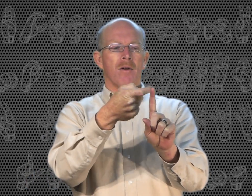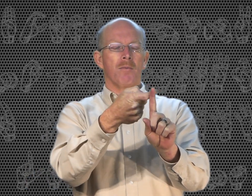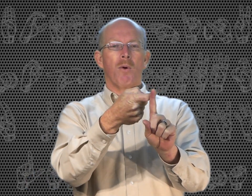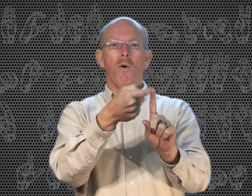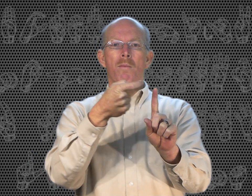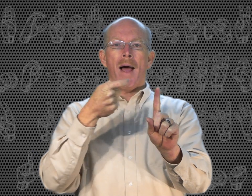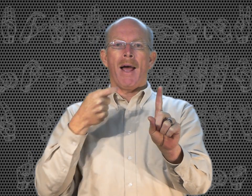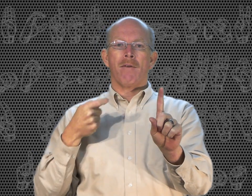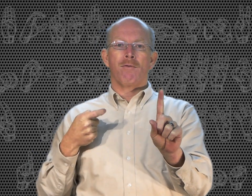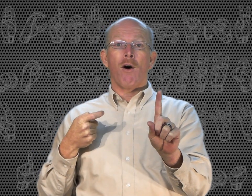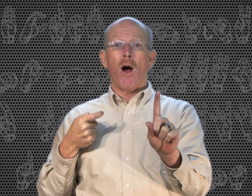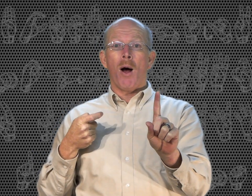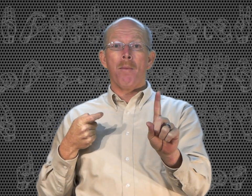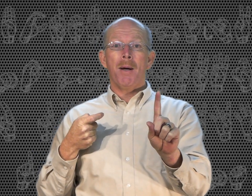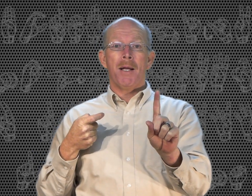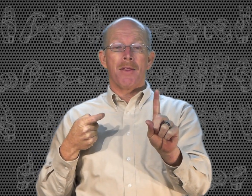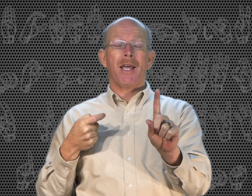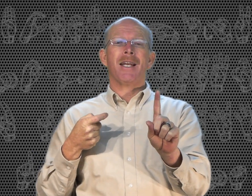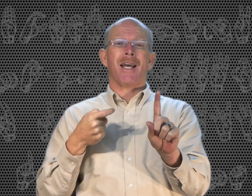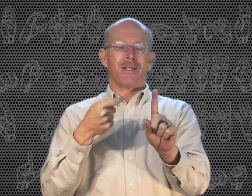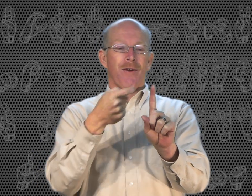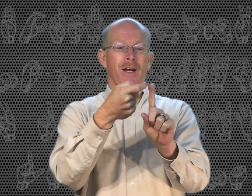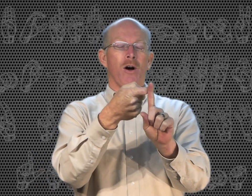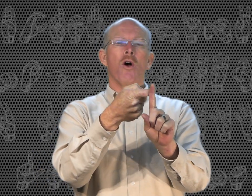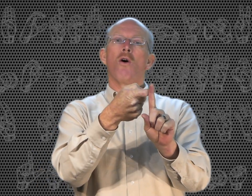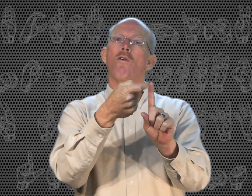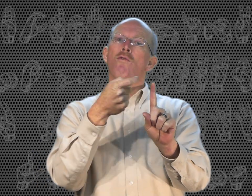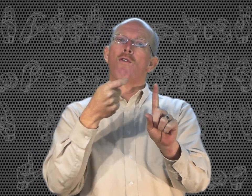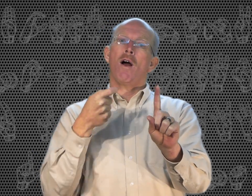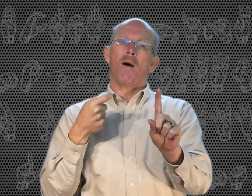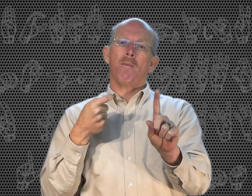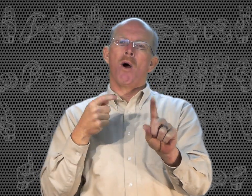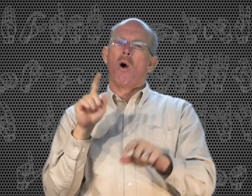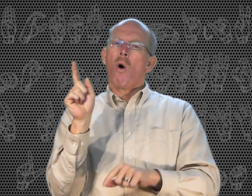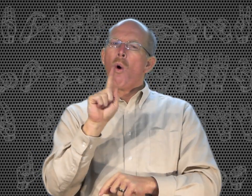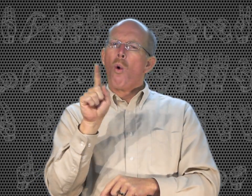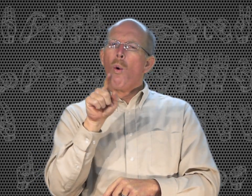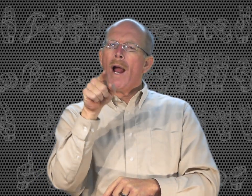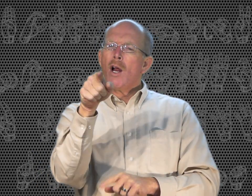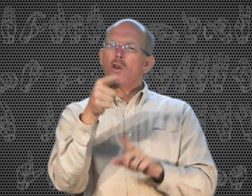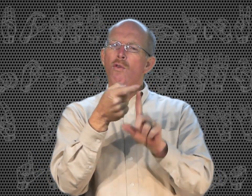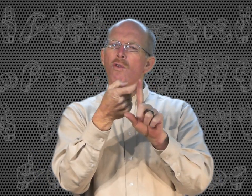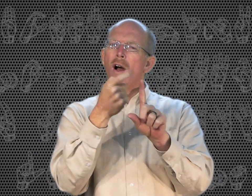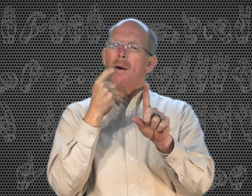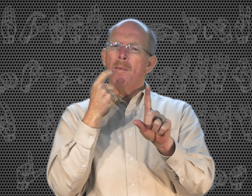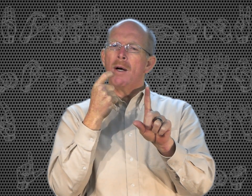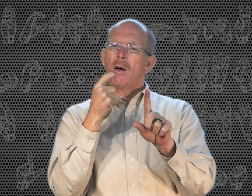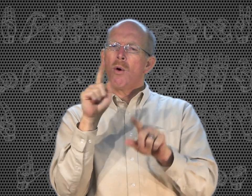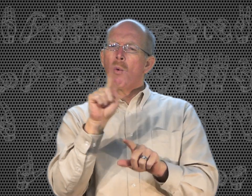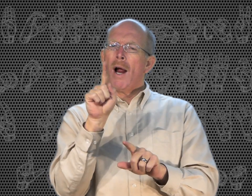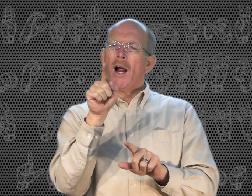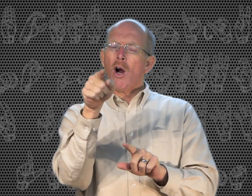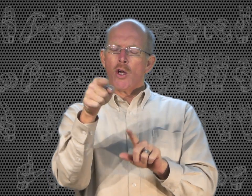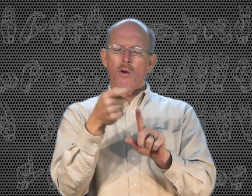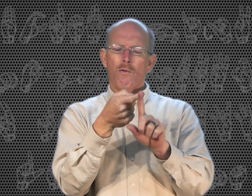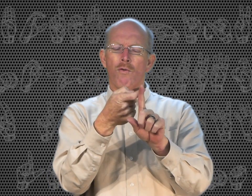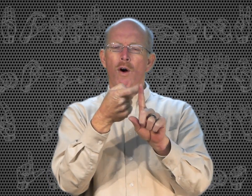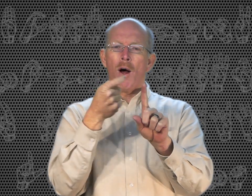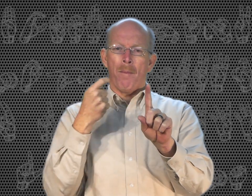Pull back from the index finger. From. Where are you from? Where are you from?